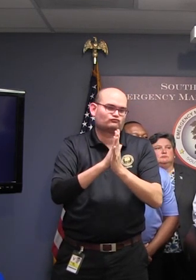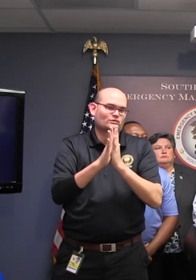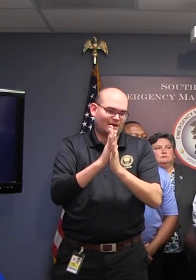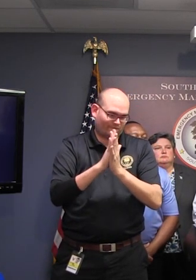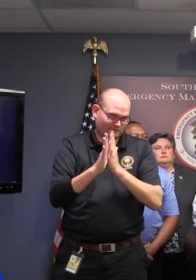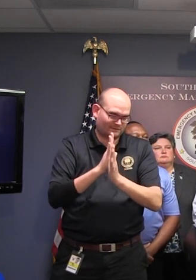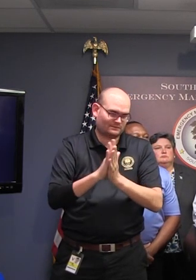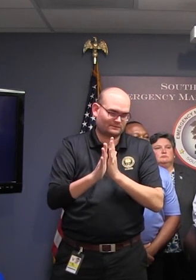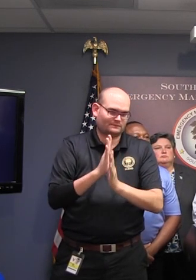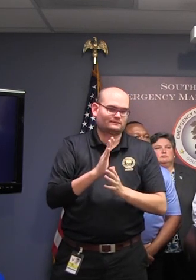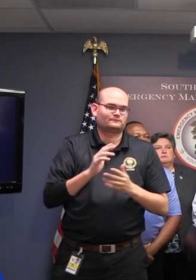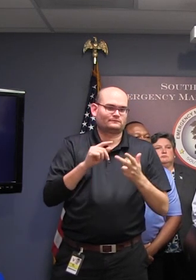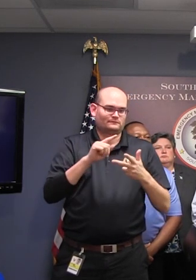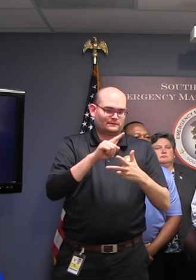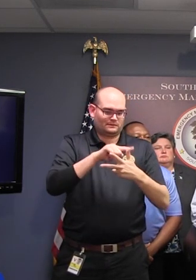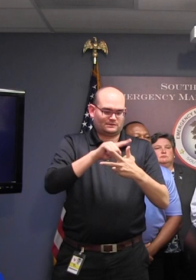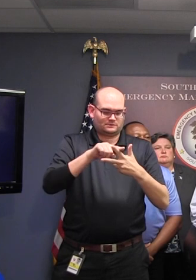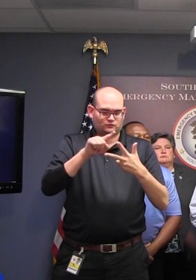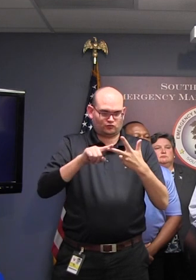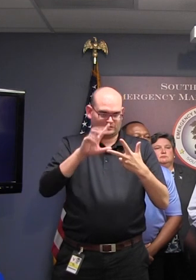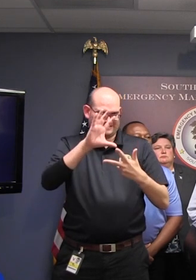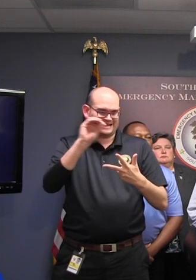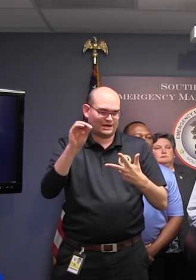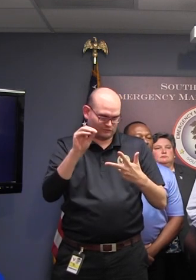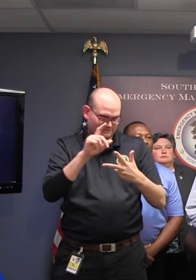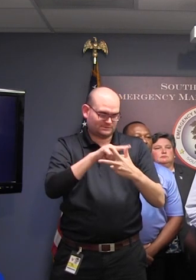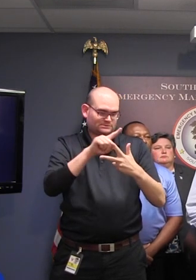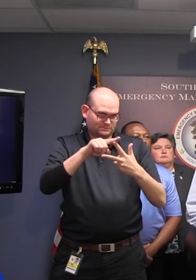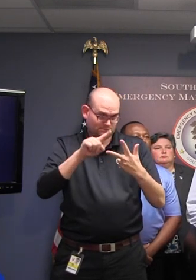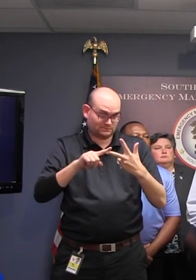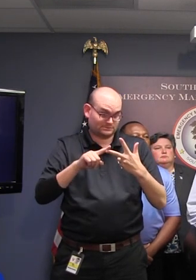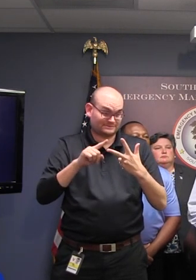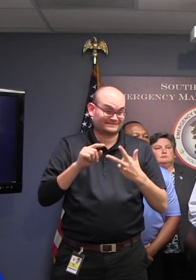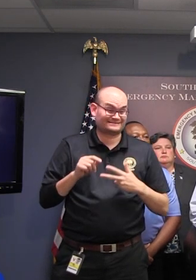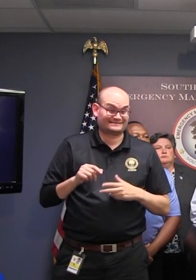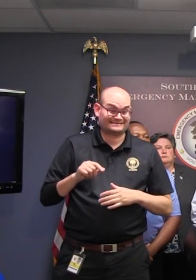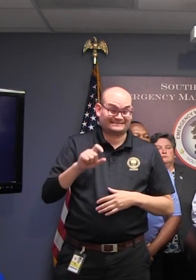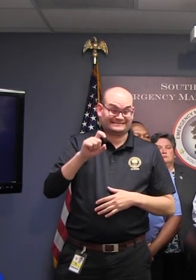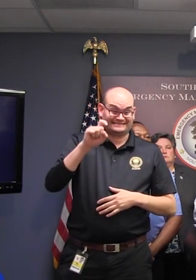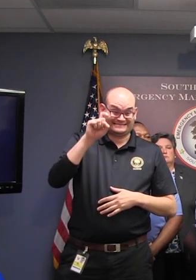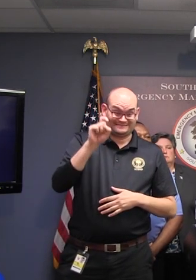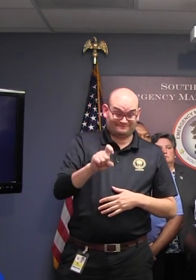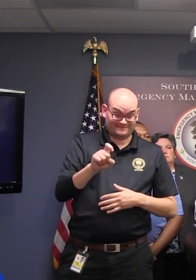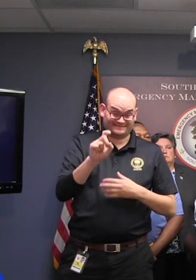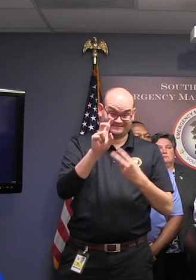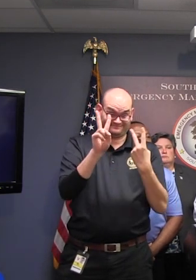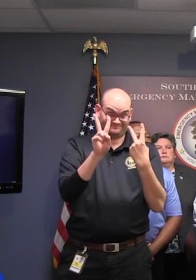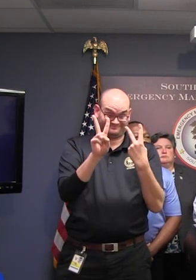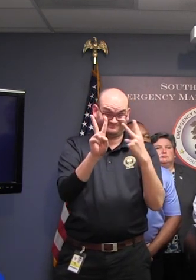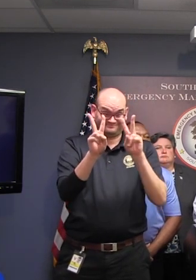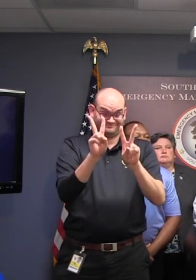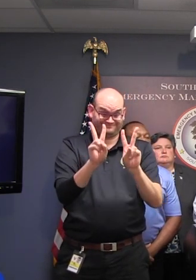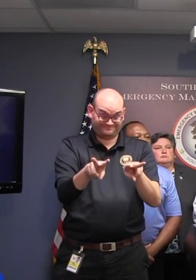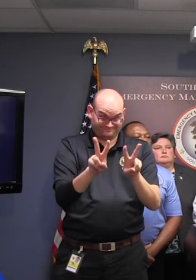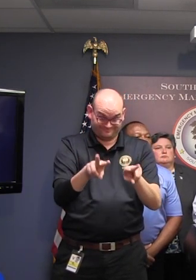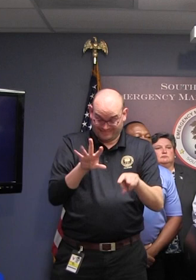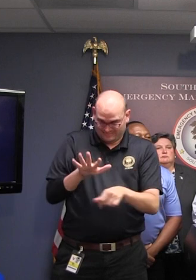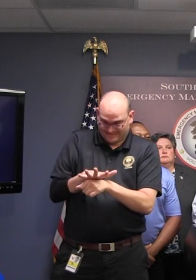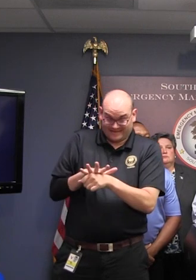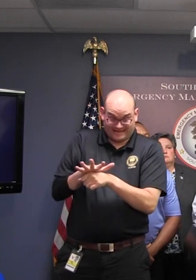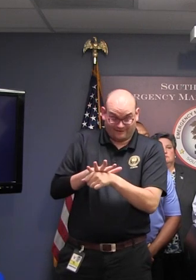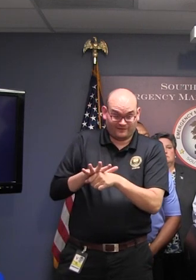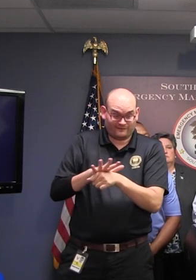three counties. If the need for lane reversal arises in those three counties, local law